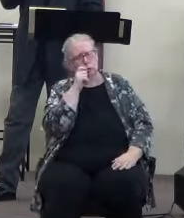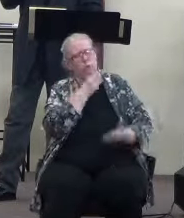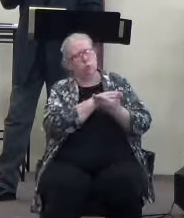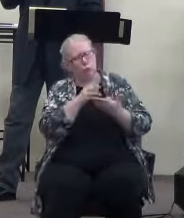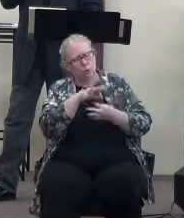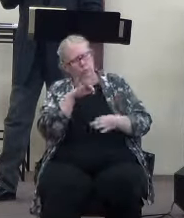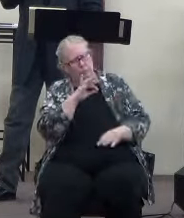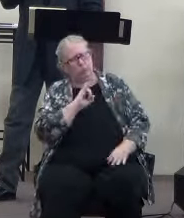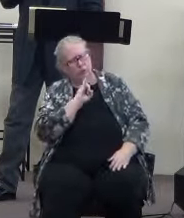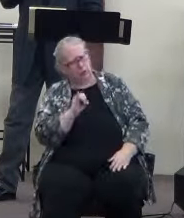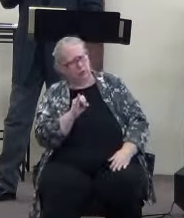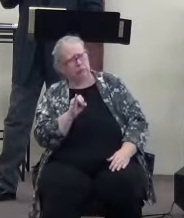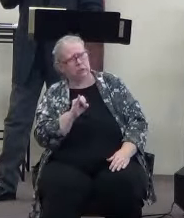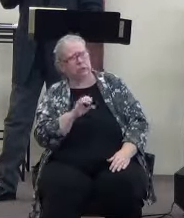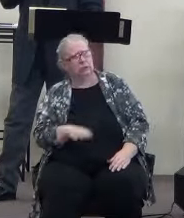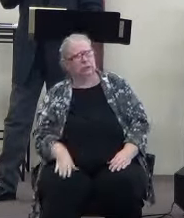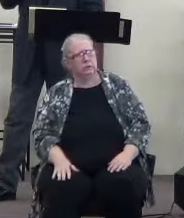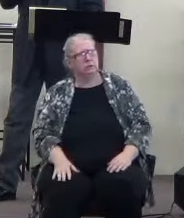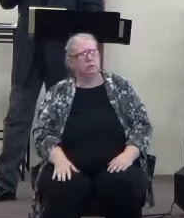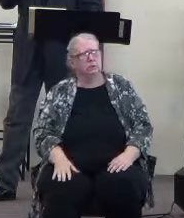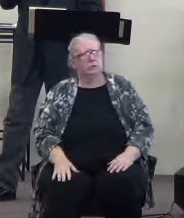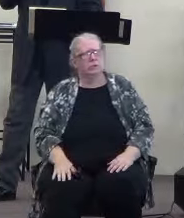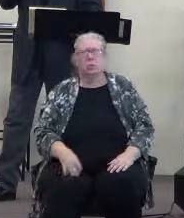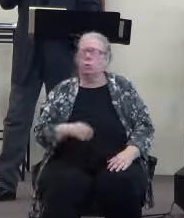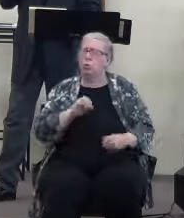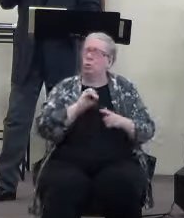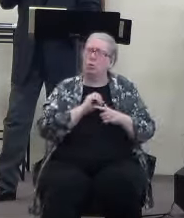is. Or you only know about Him.